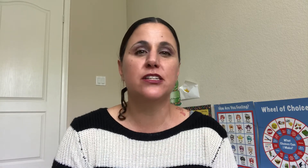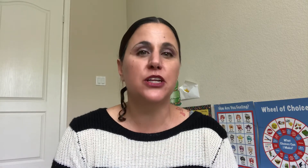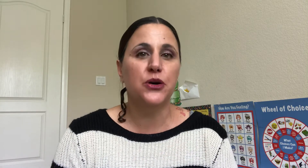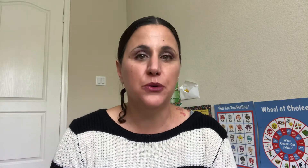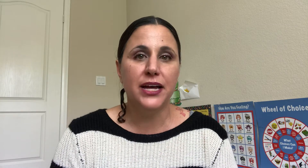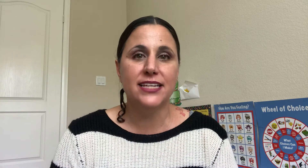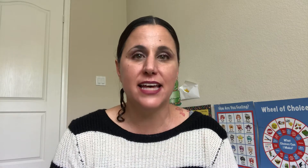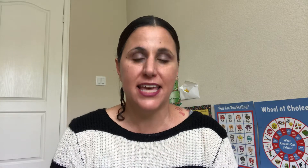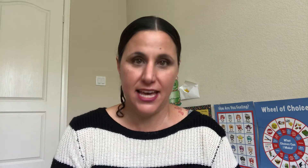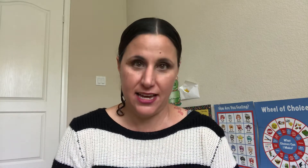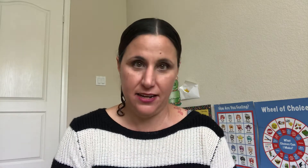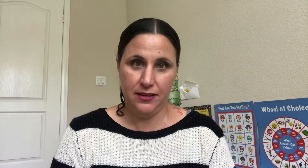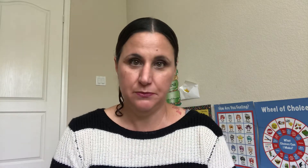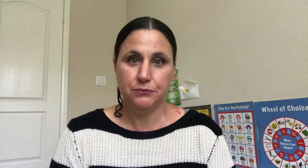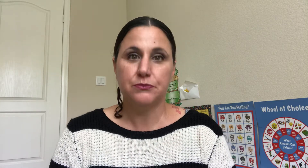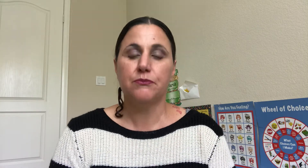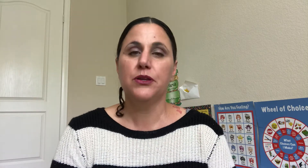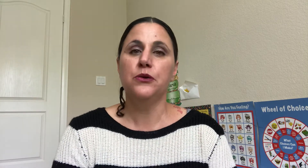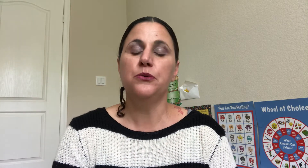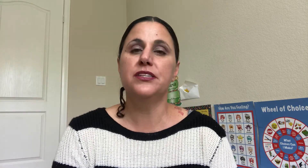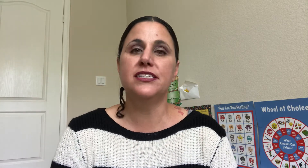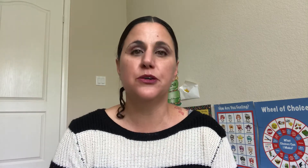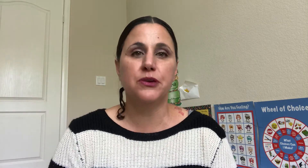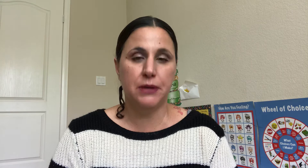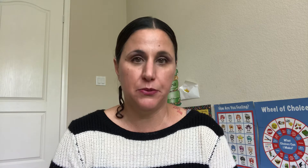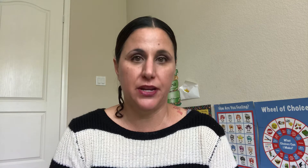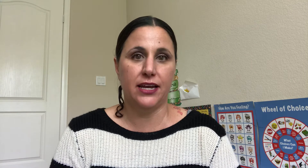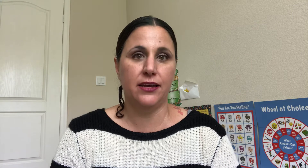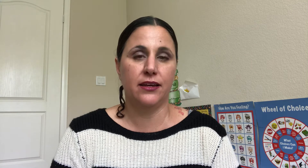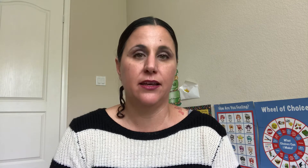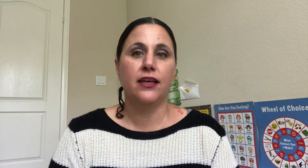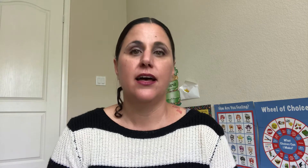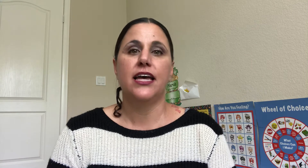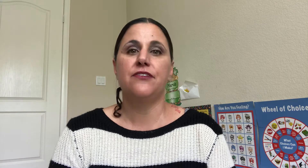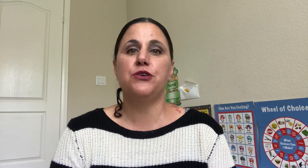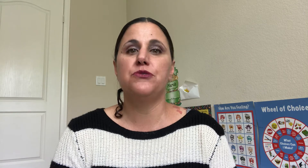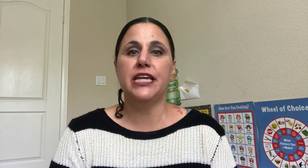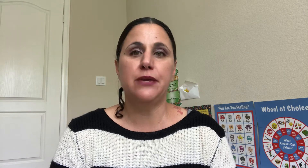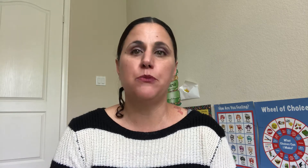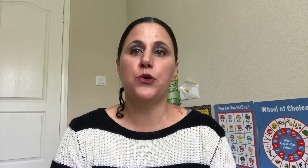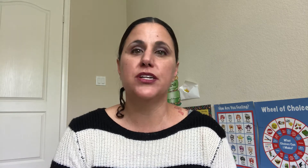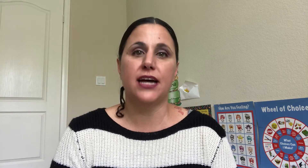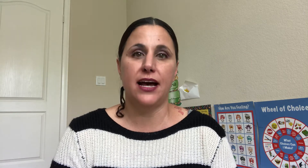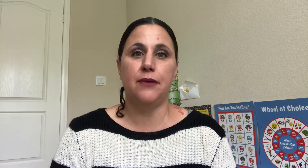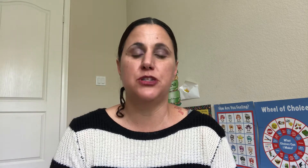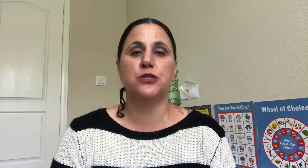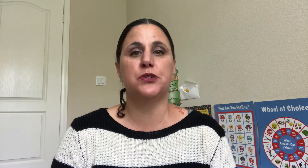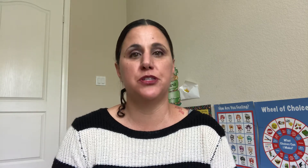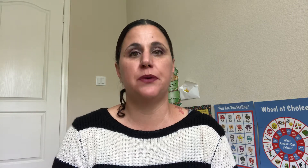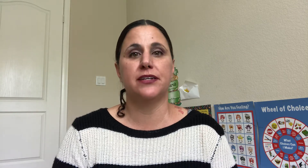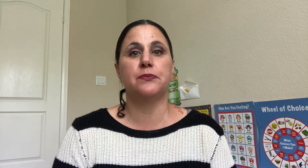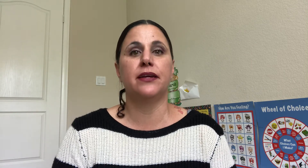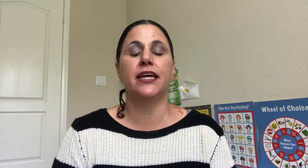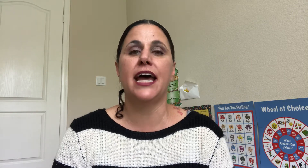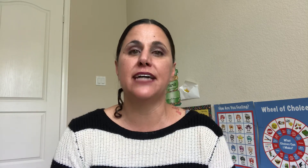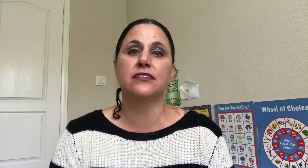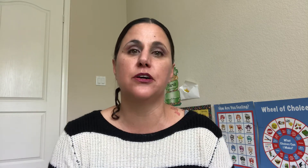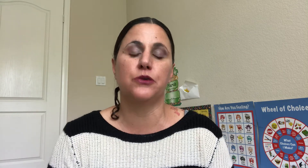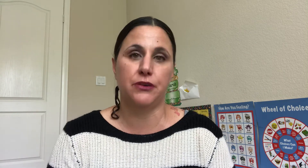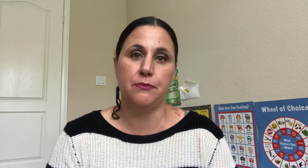slow as I can with still remembering it. If you need more time, just push the pause button and ask a grown-up